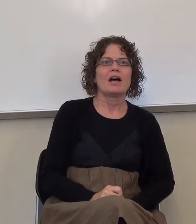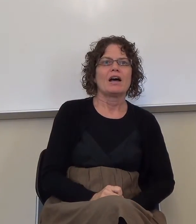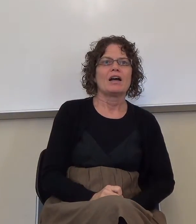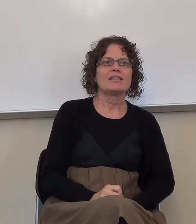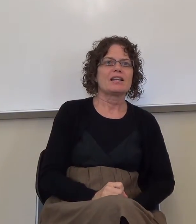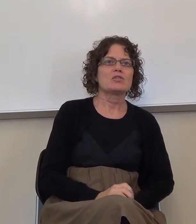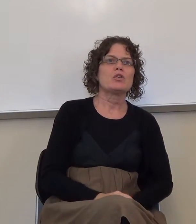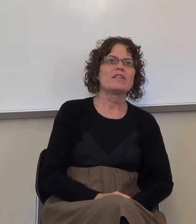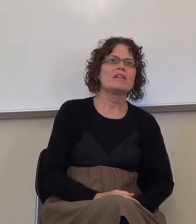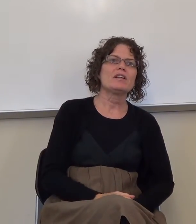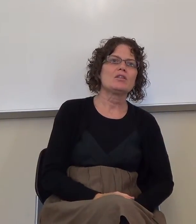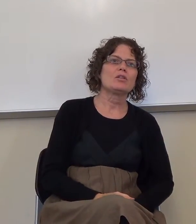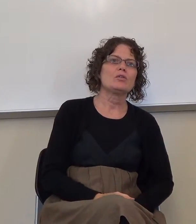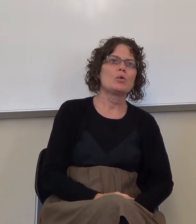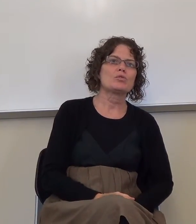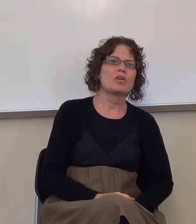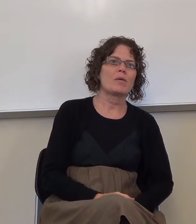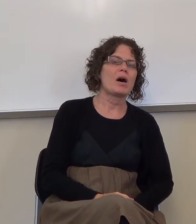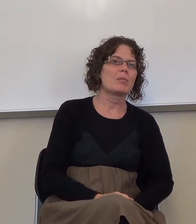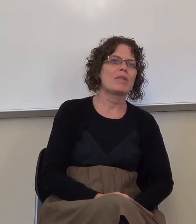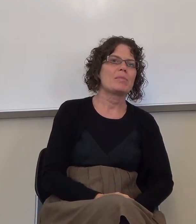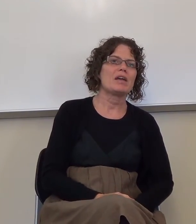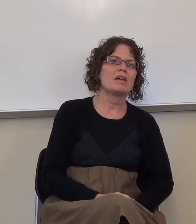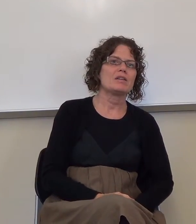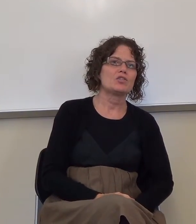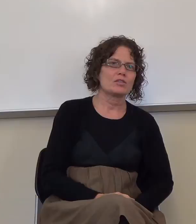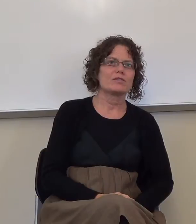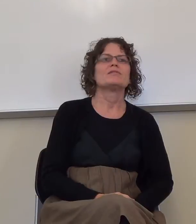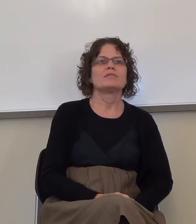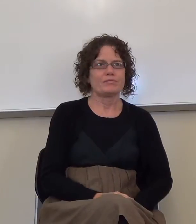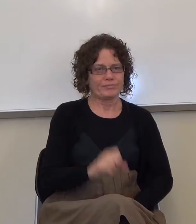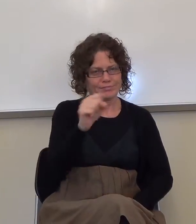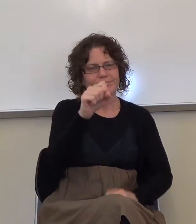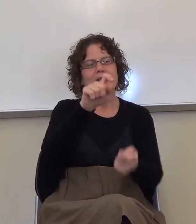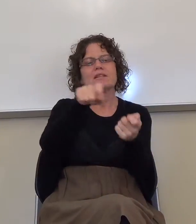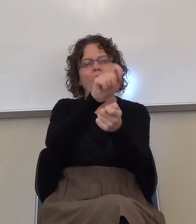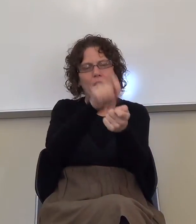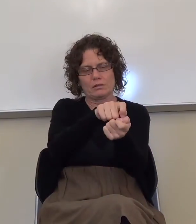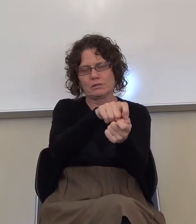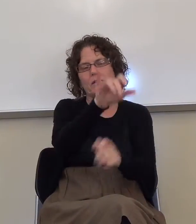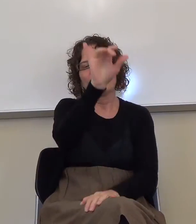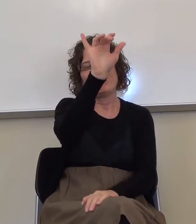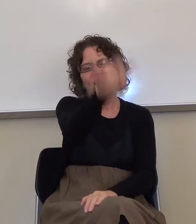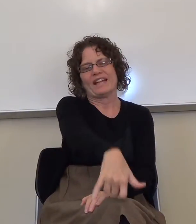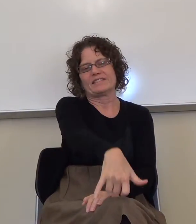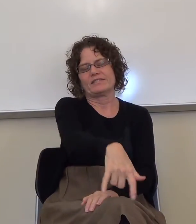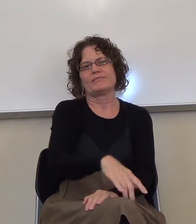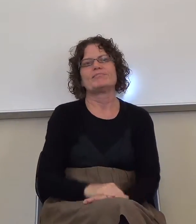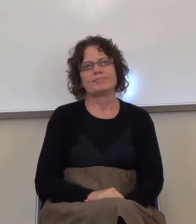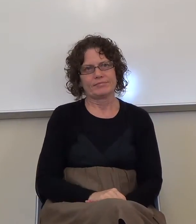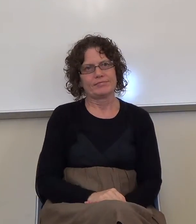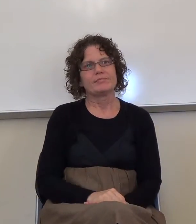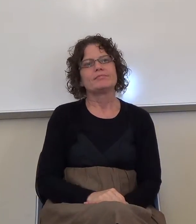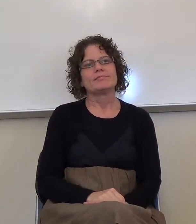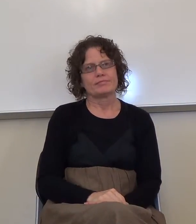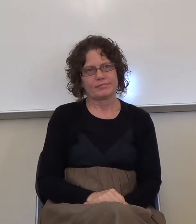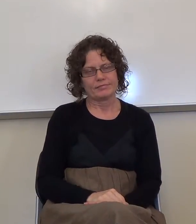It says, look at the little old notes on the bottom of the page. Exactly. Yes. Look at the little notes on the bottom of the page. A more